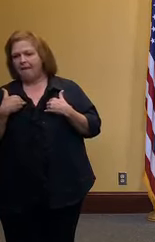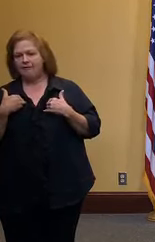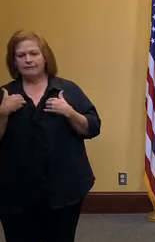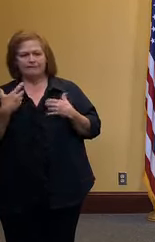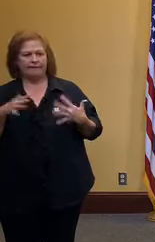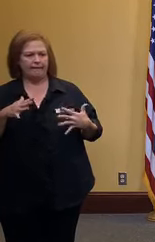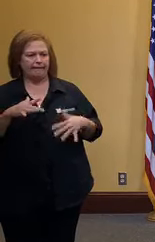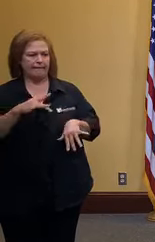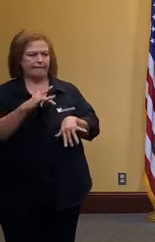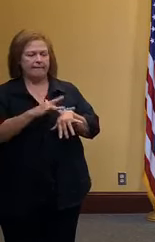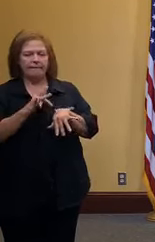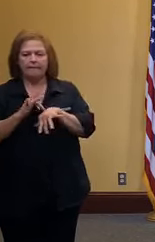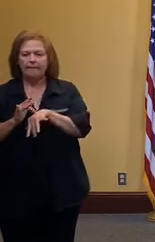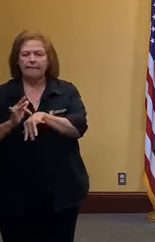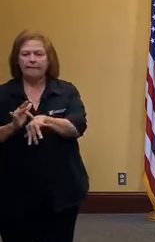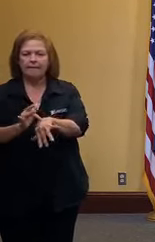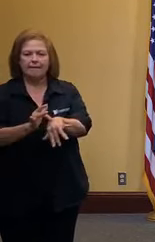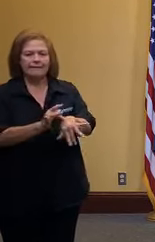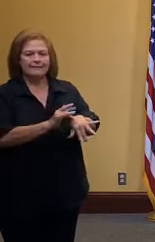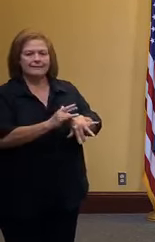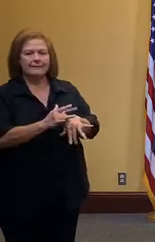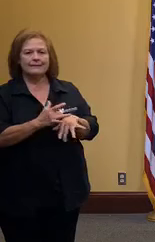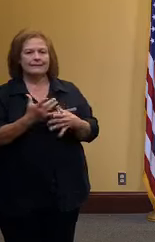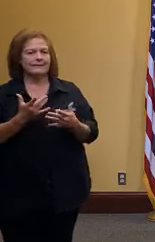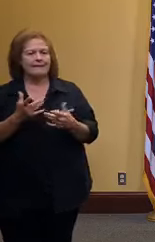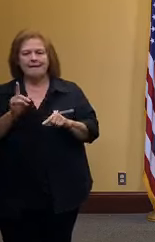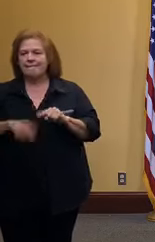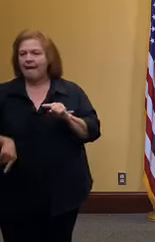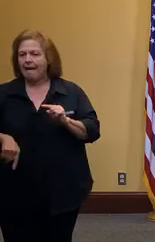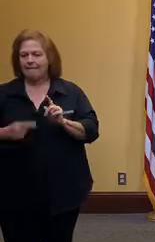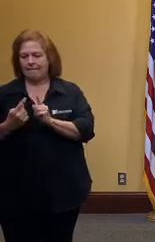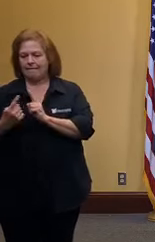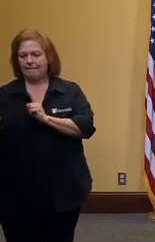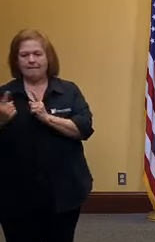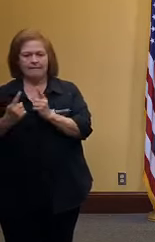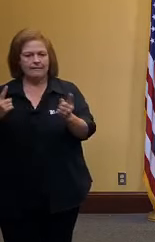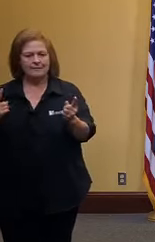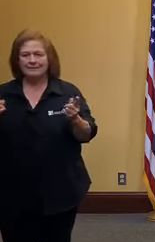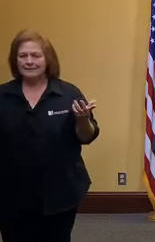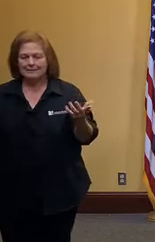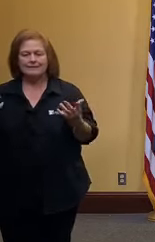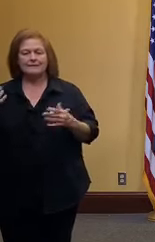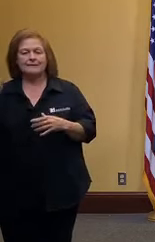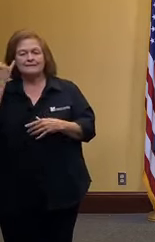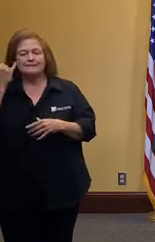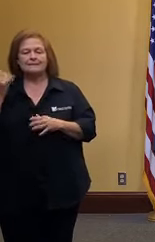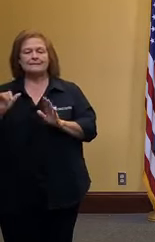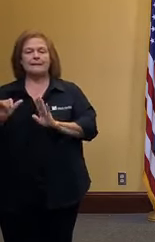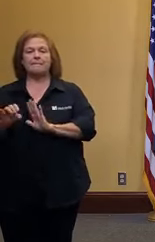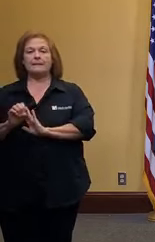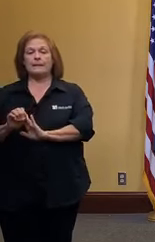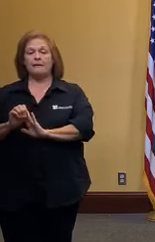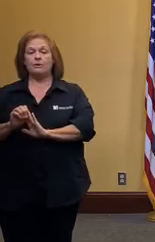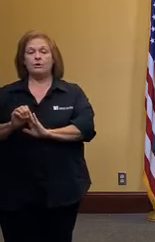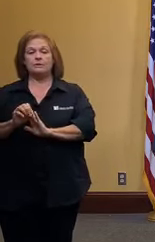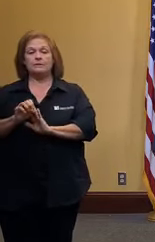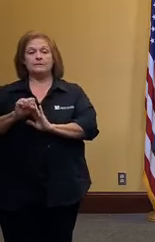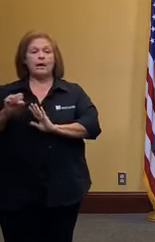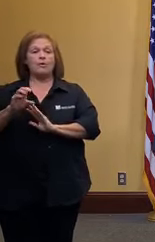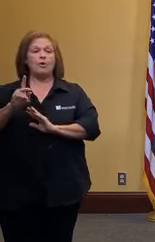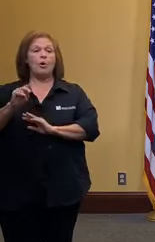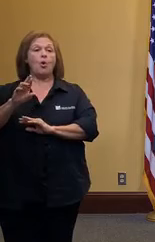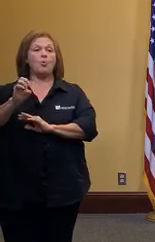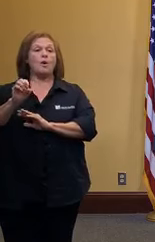touch and there's very little ability to social distance you know just to put an example on it south korea